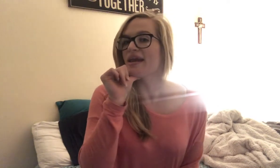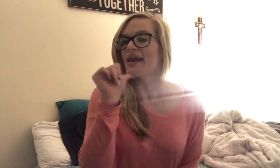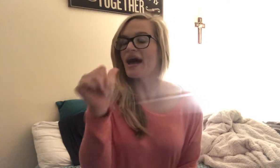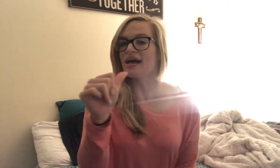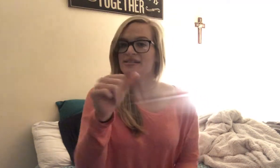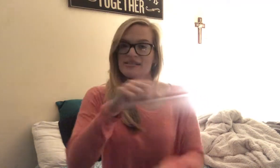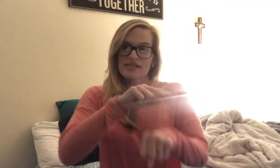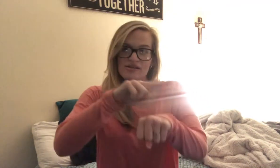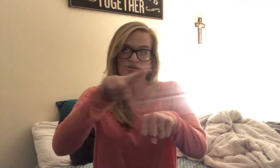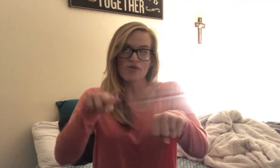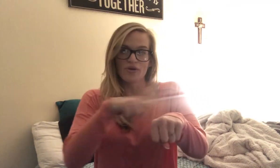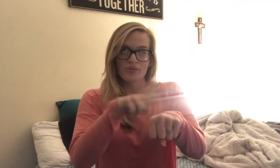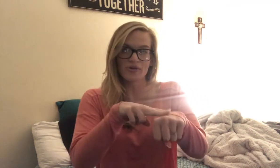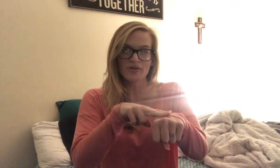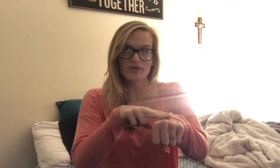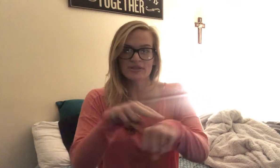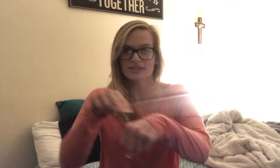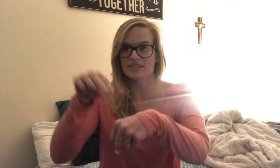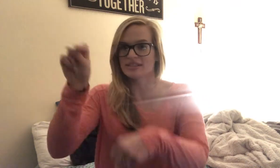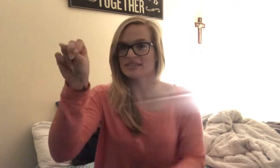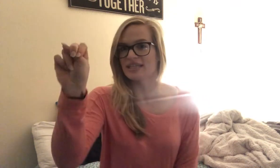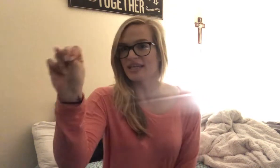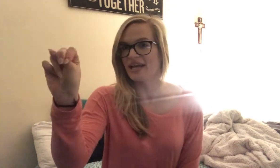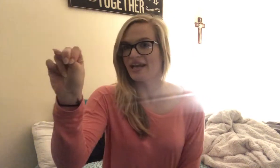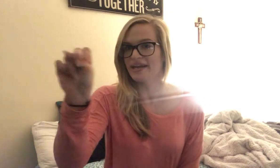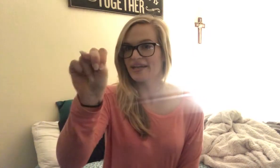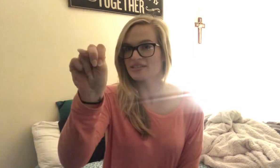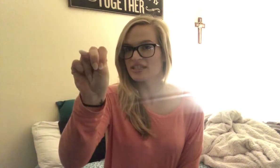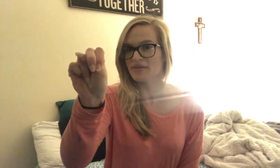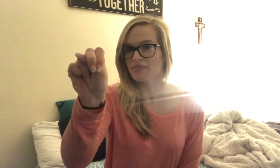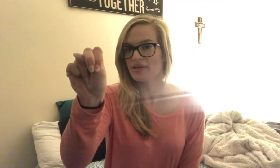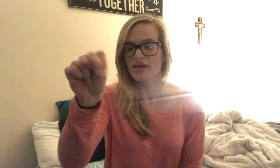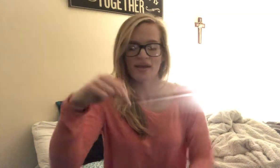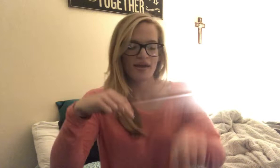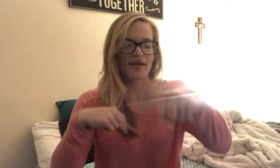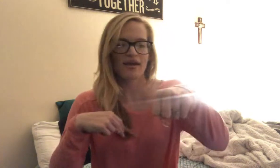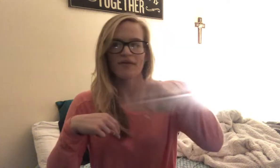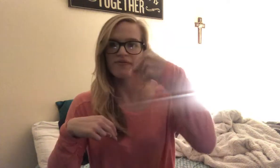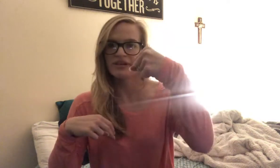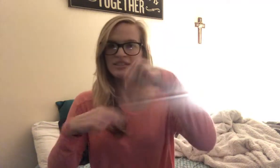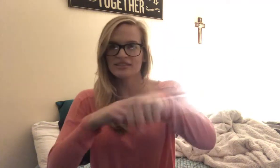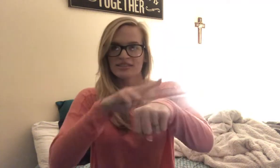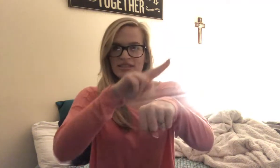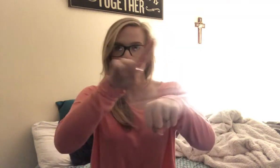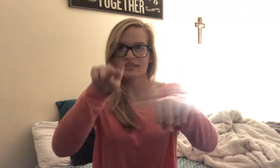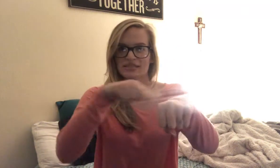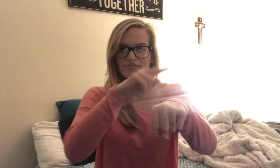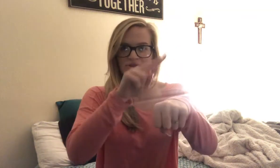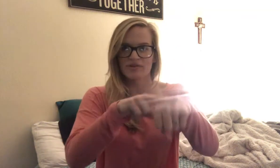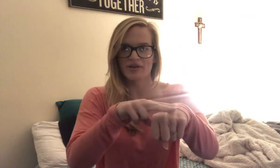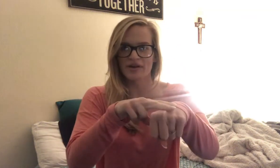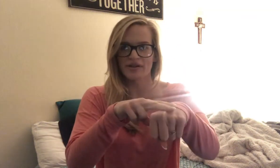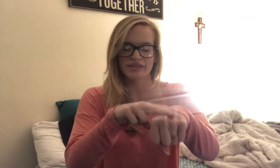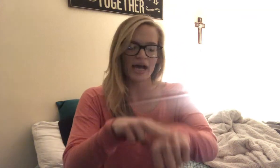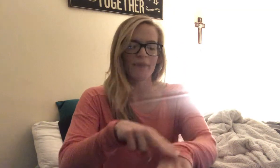Not, normal, so this is like an end handshake, fist, and just move it around on top.